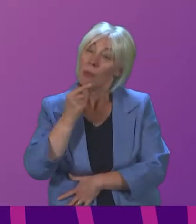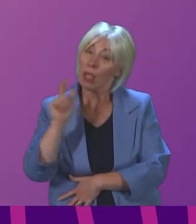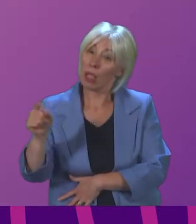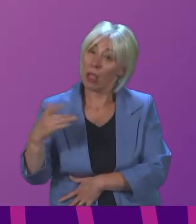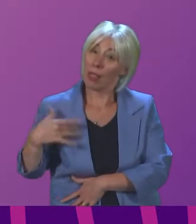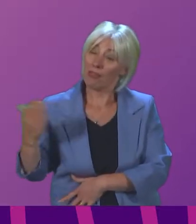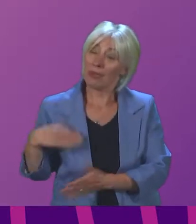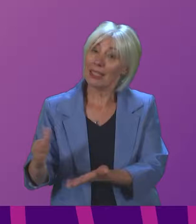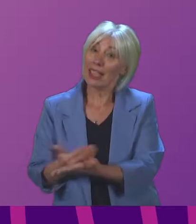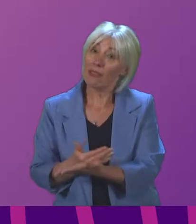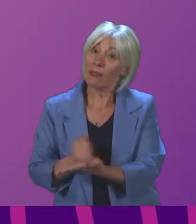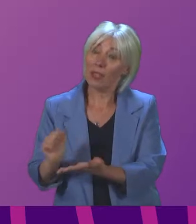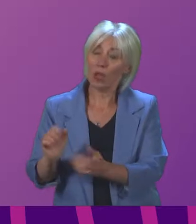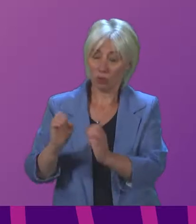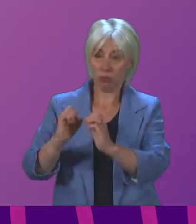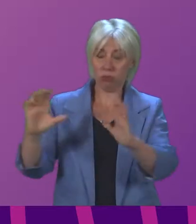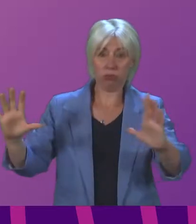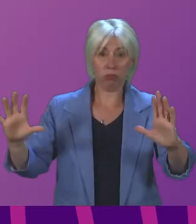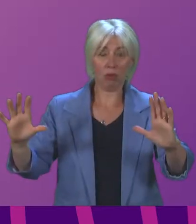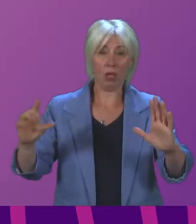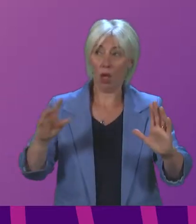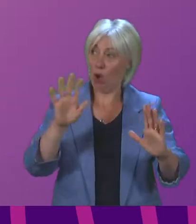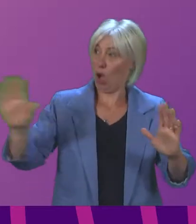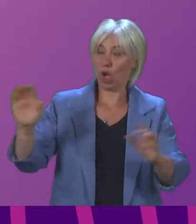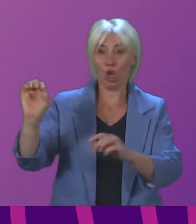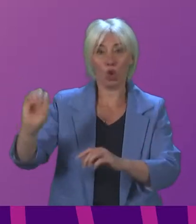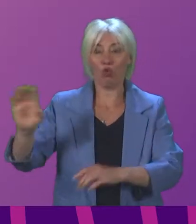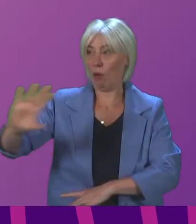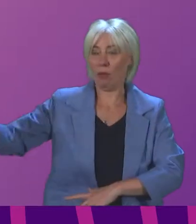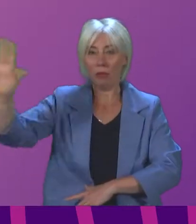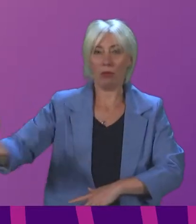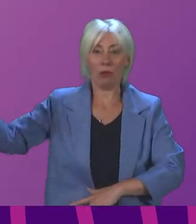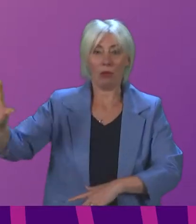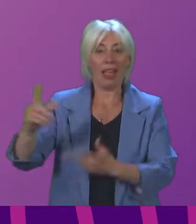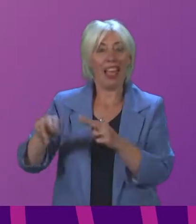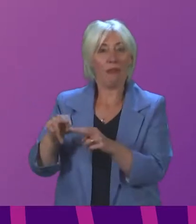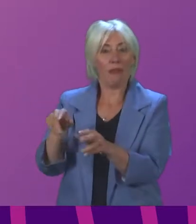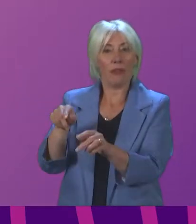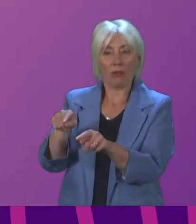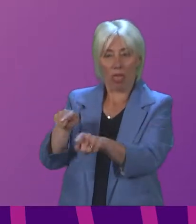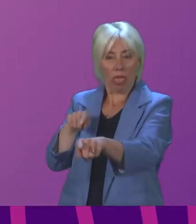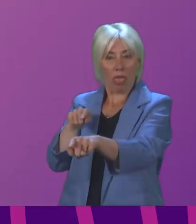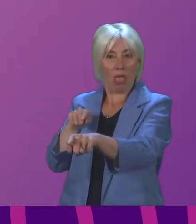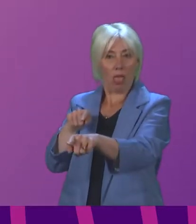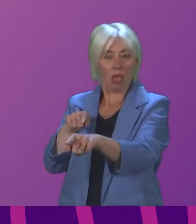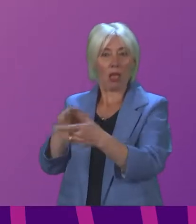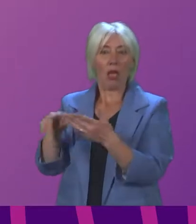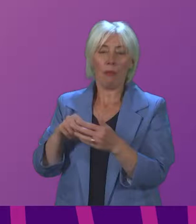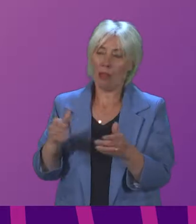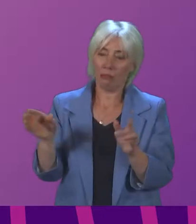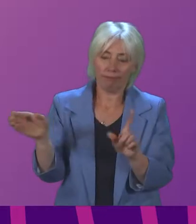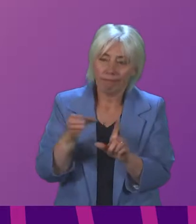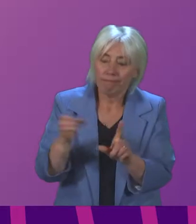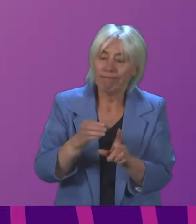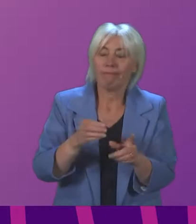saved. We just have to look at the large increases in cases across Europe if vaccinations fall behind. The balance between staffing hospitals and